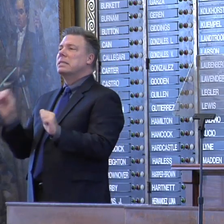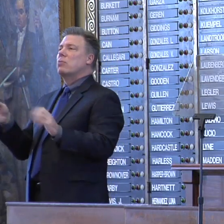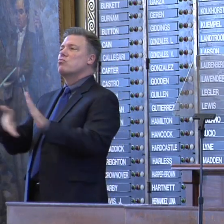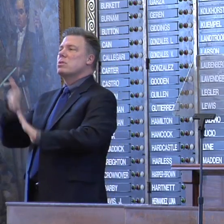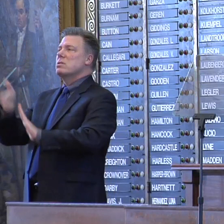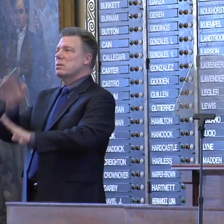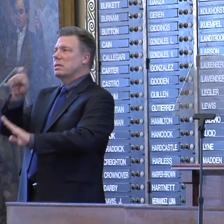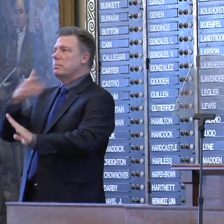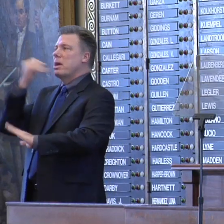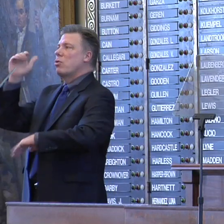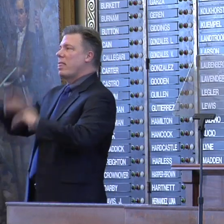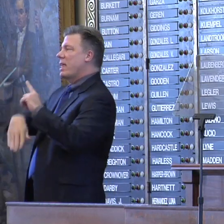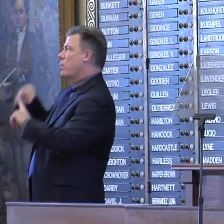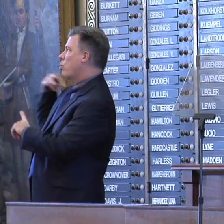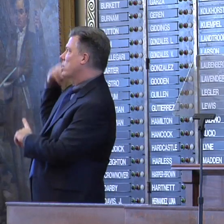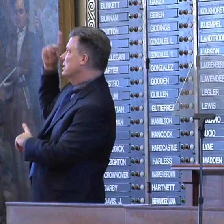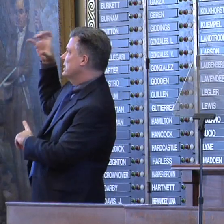bureaucrats in Washington, D.C.